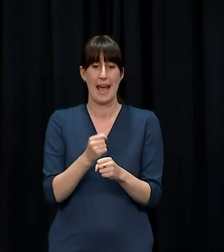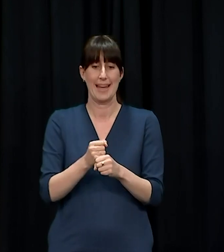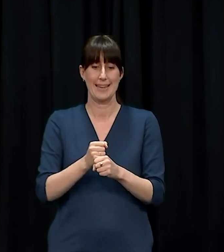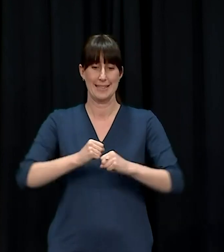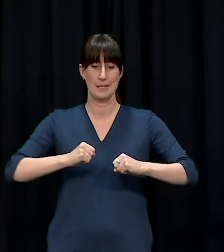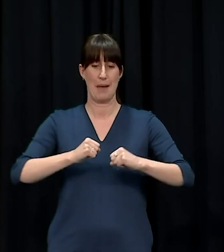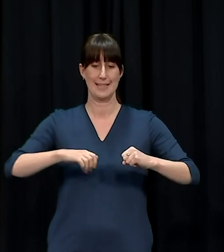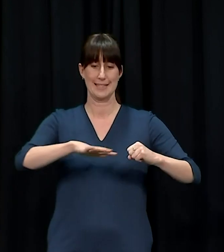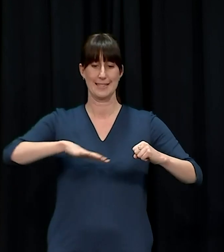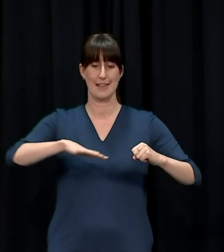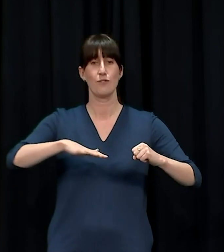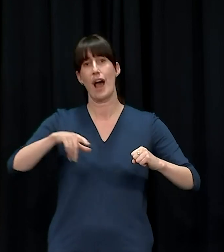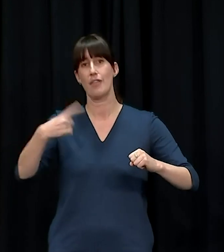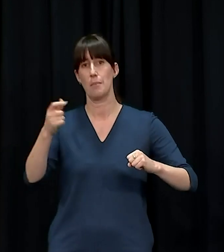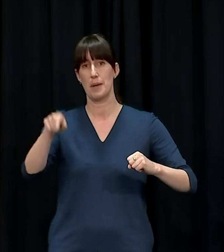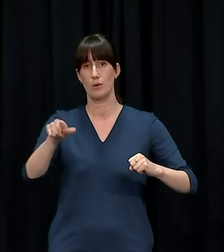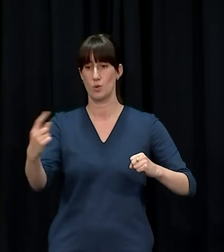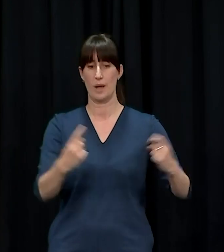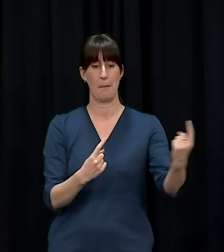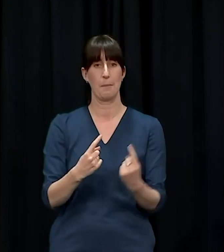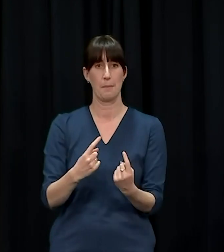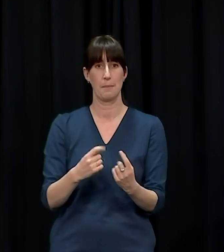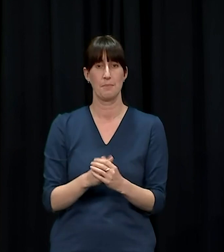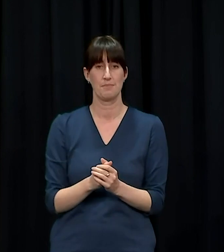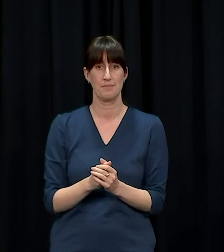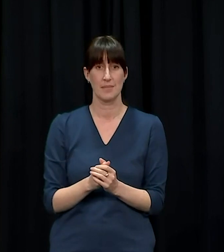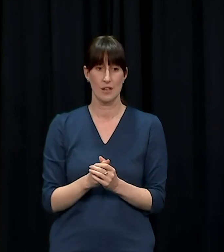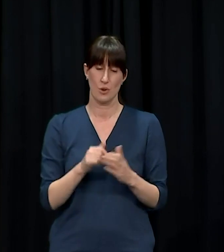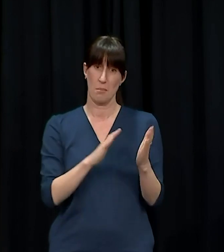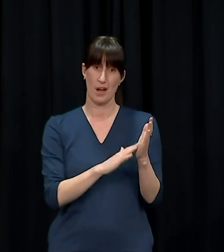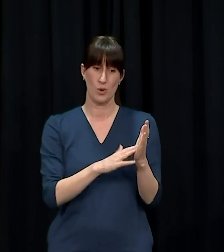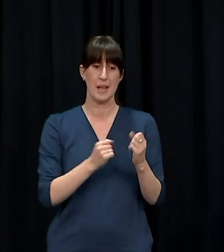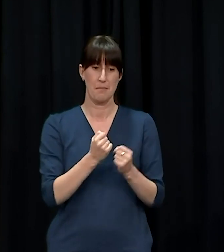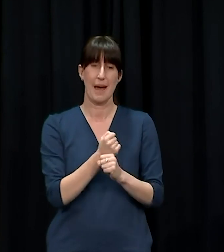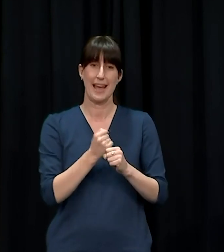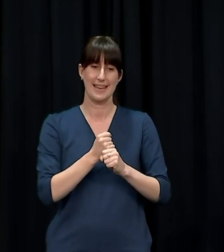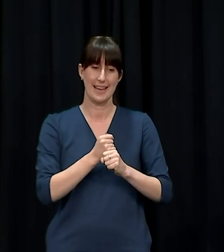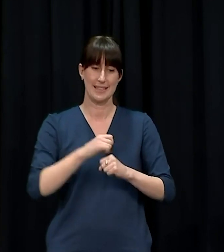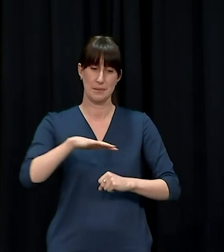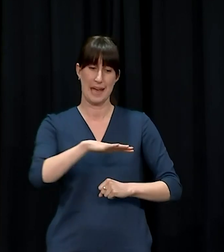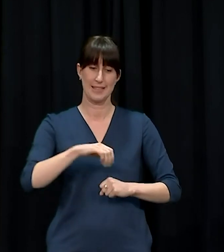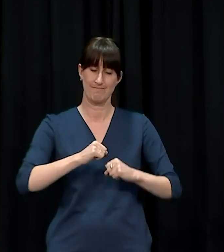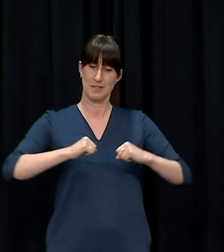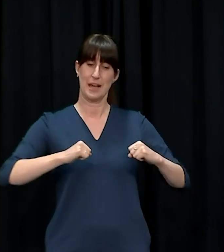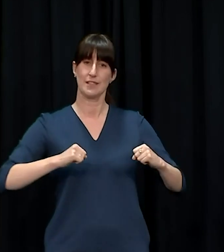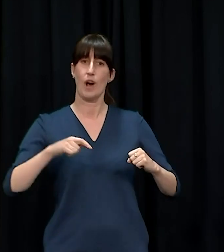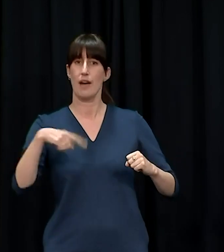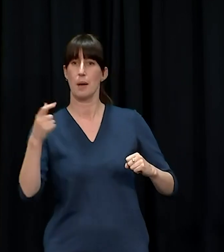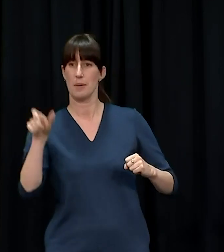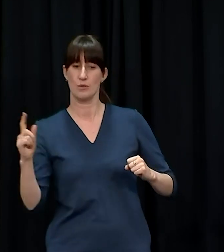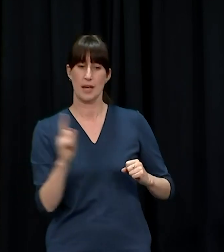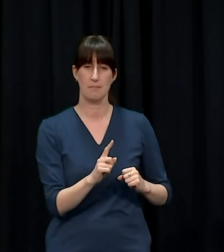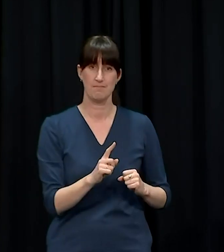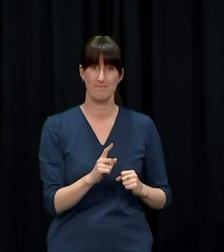made space, not only in his death, but in his life for others. And we are hugely grateful for that. And I am going to miss my